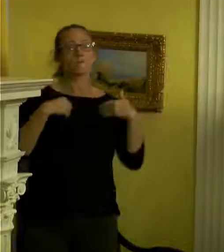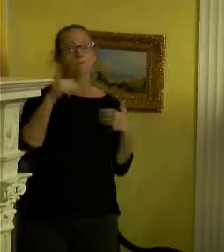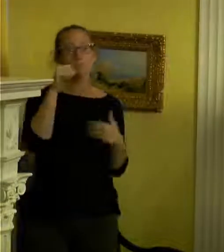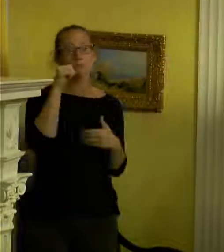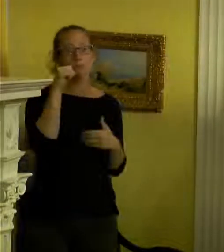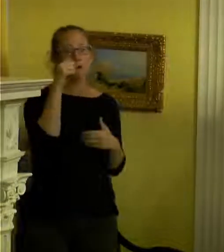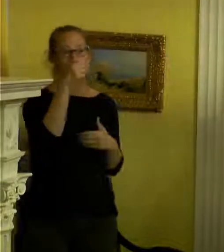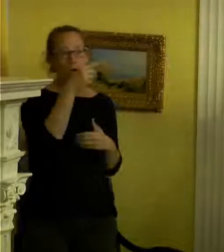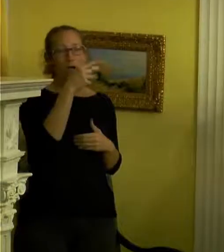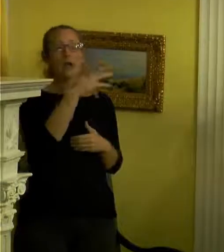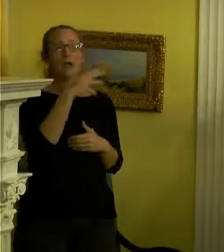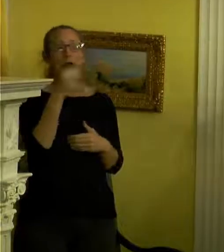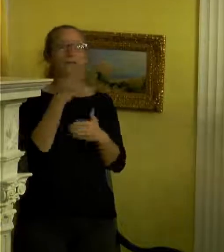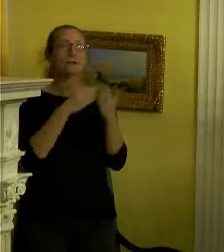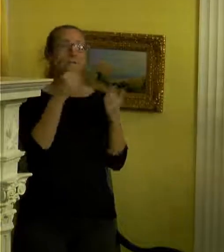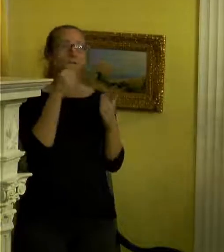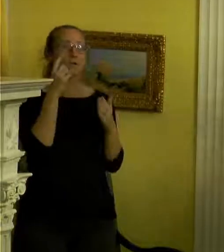as well as scent food for you to enjoy. Bye.